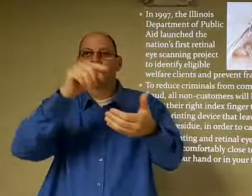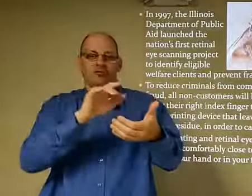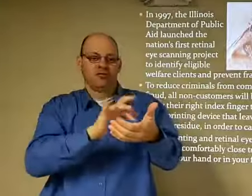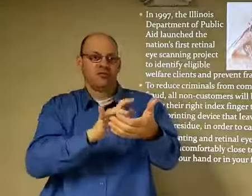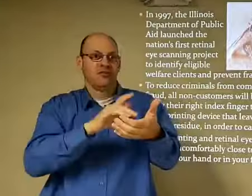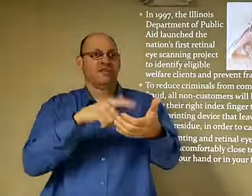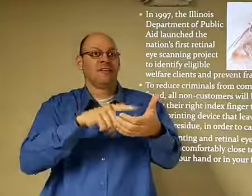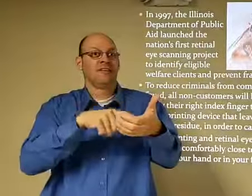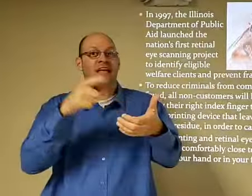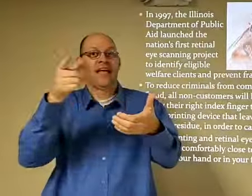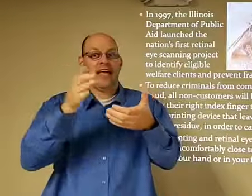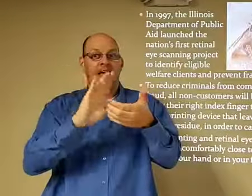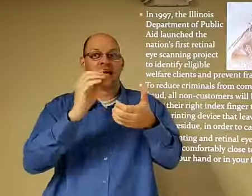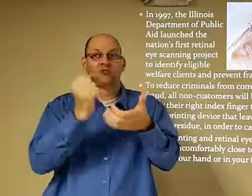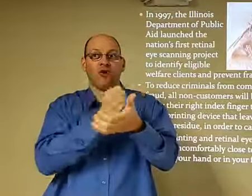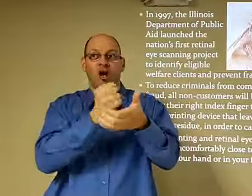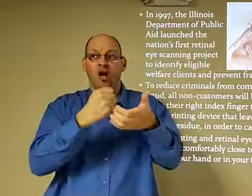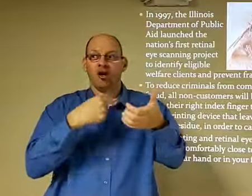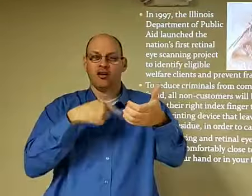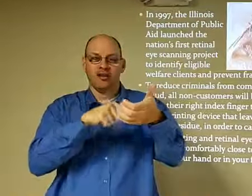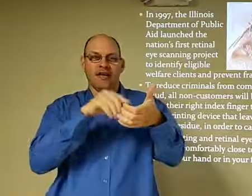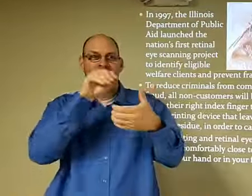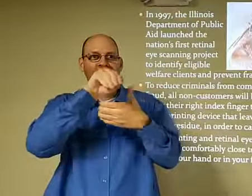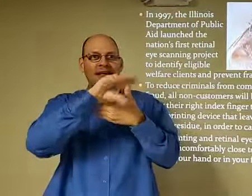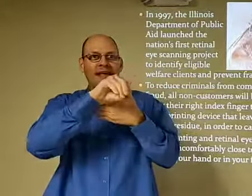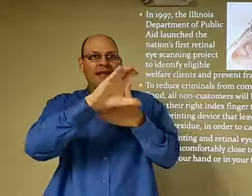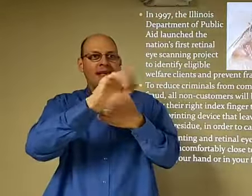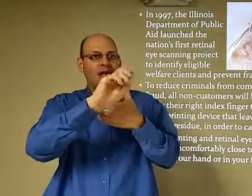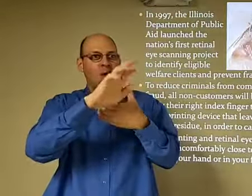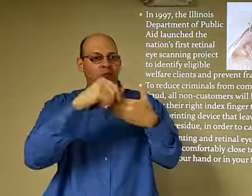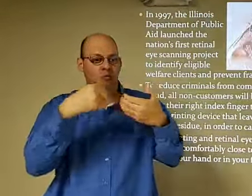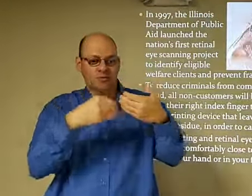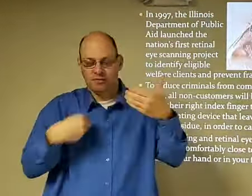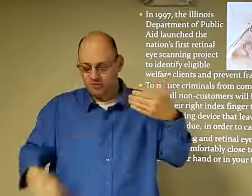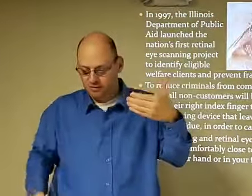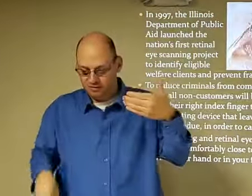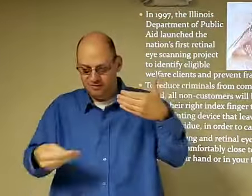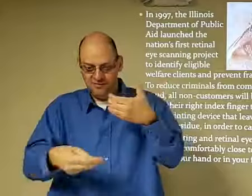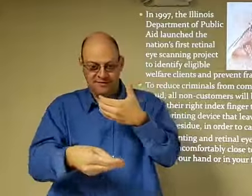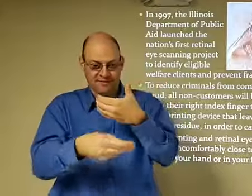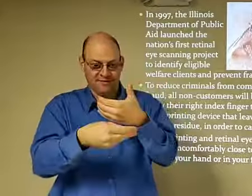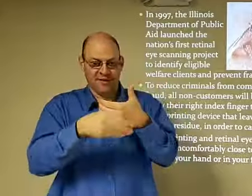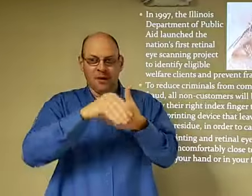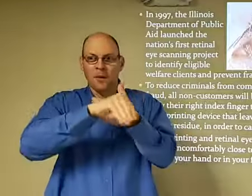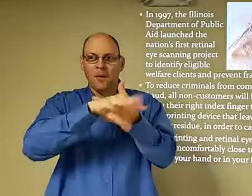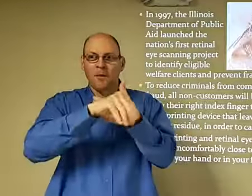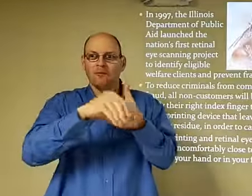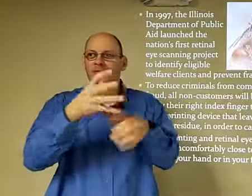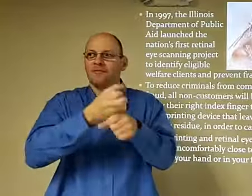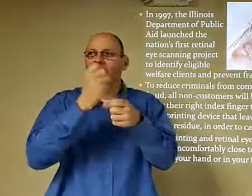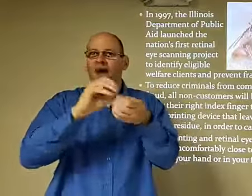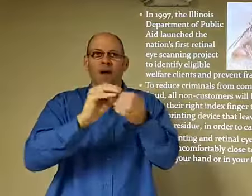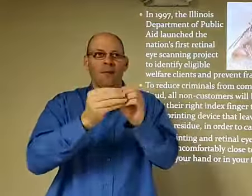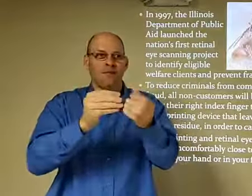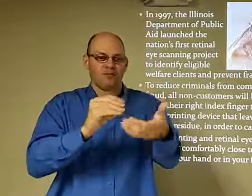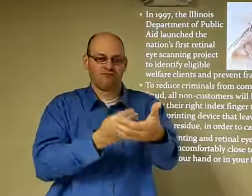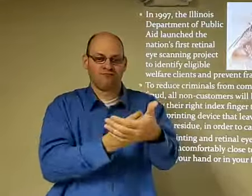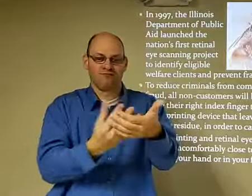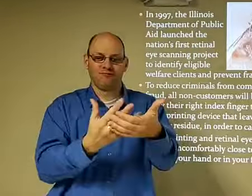and it links it to a specific website or link. And all you have to do is use your phone, take a picture of your